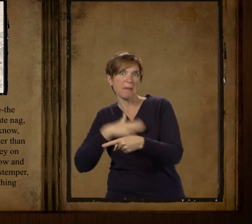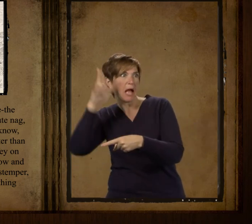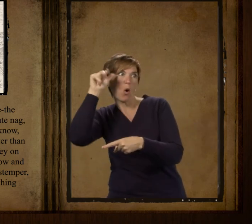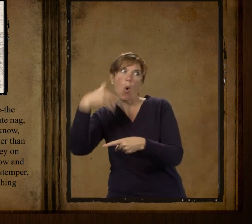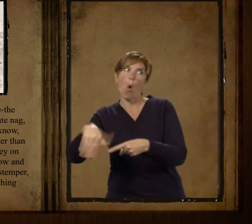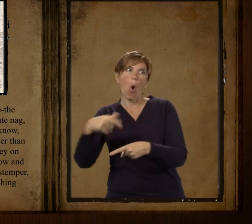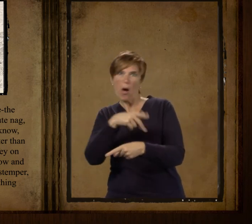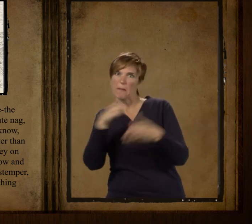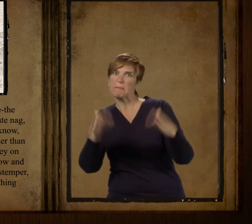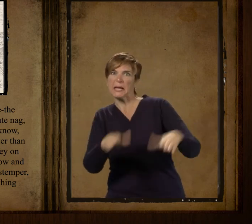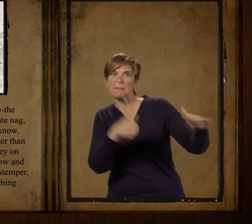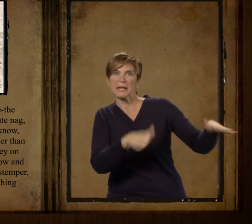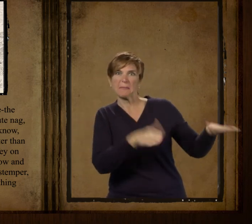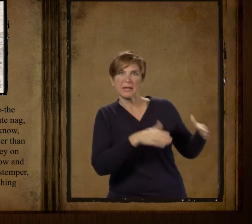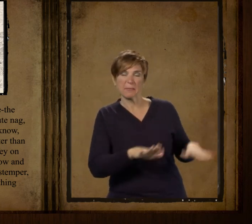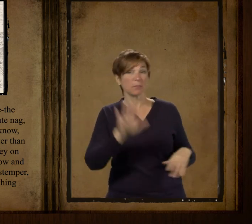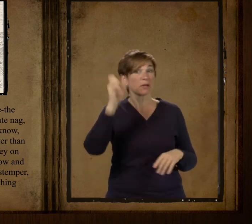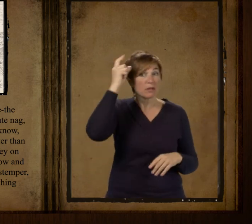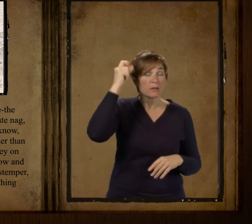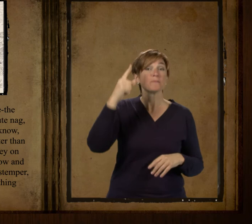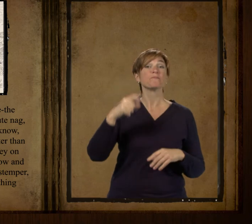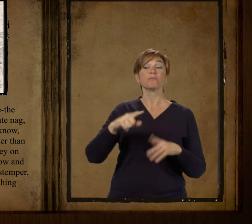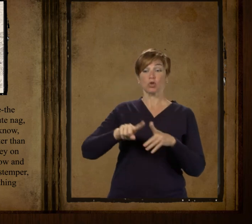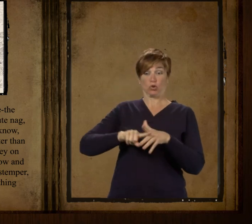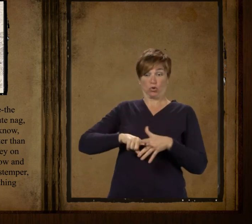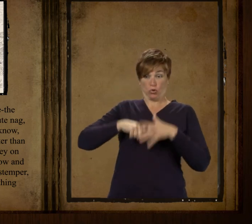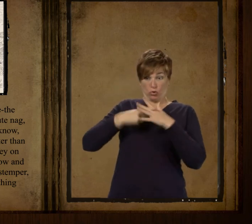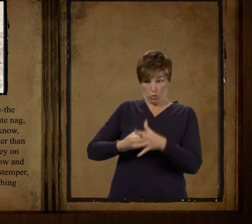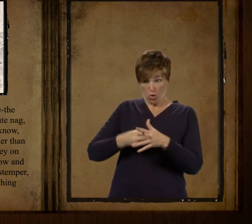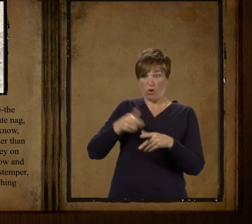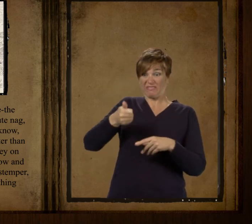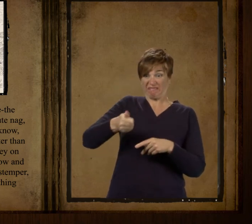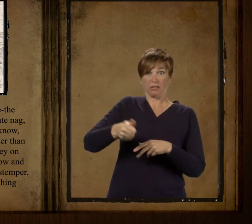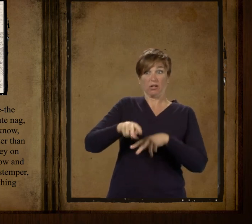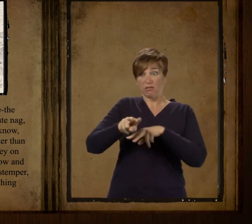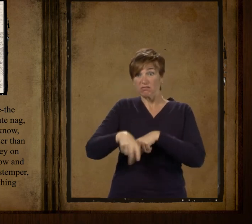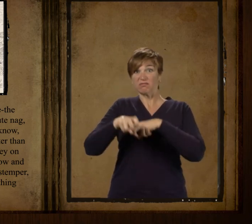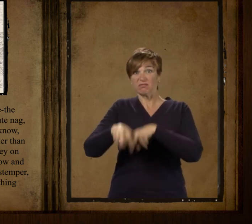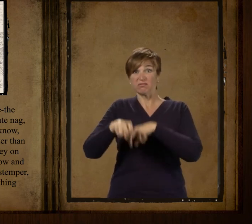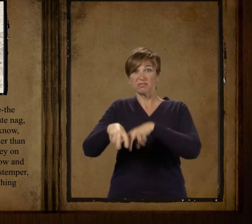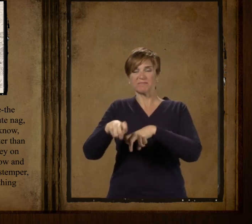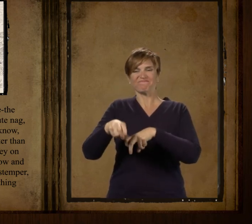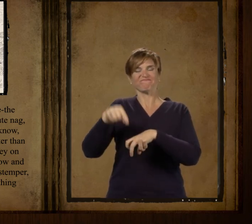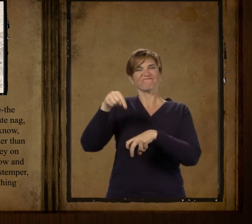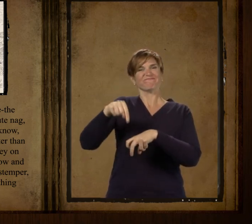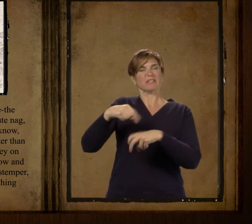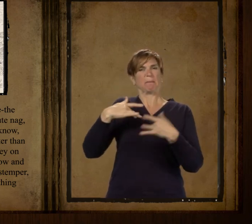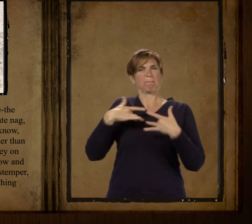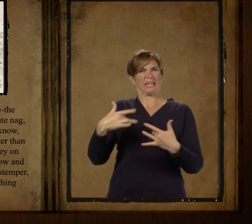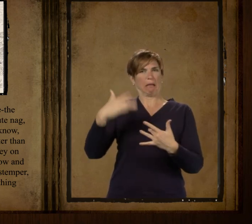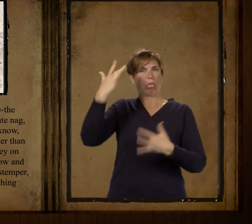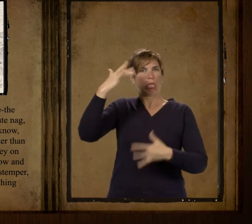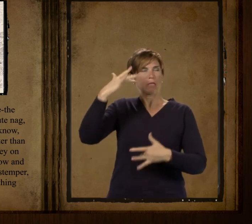or the distemper or the consumption or something of that kind